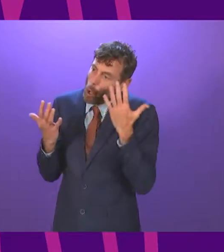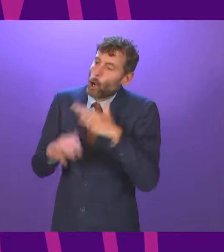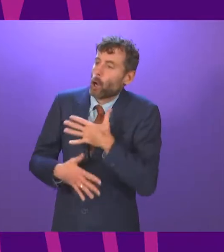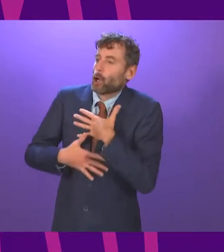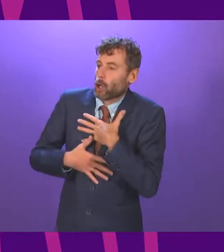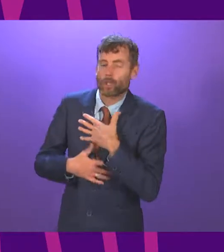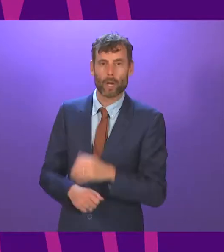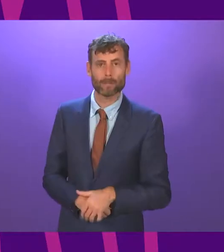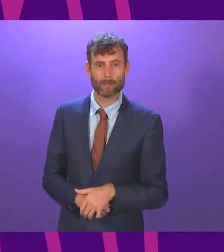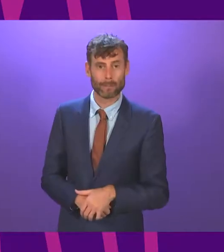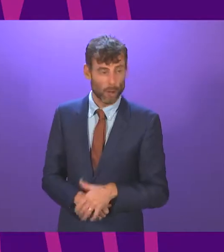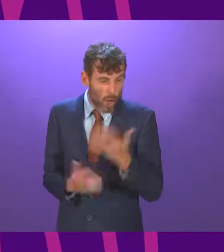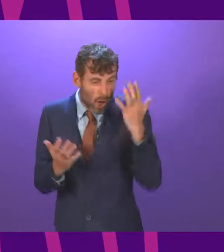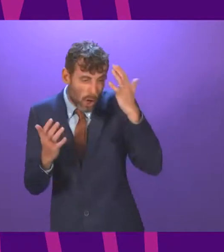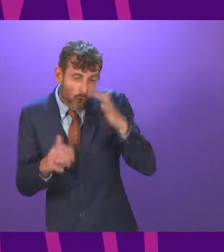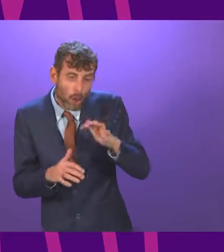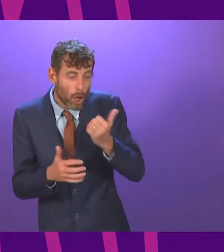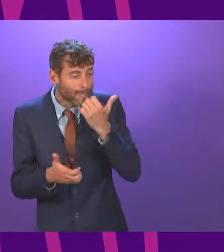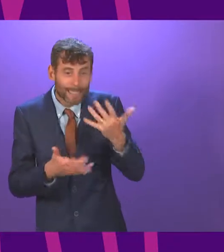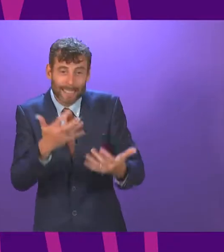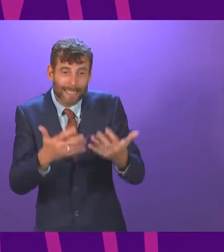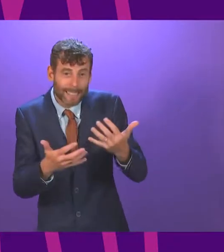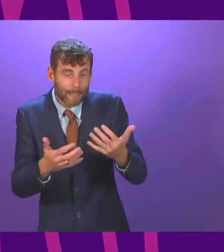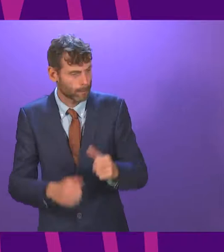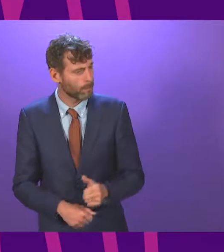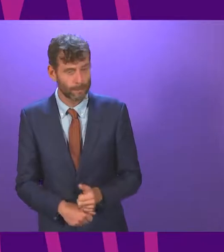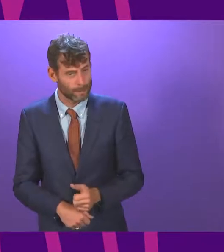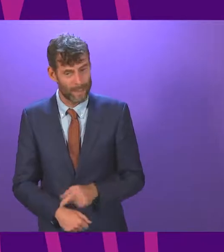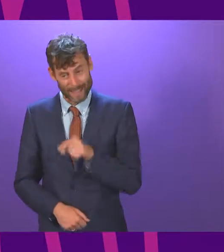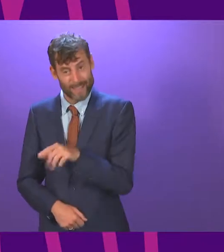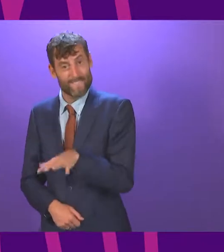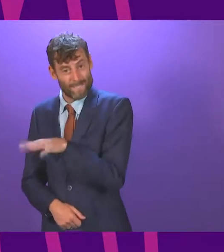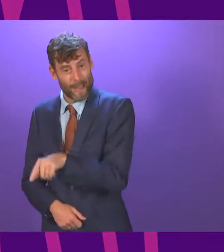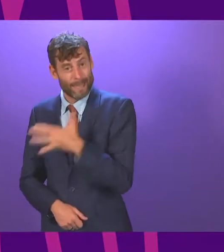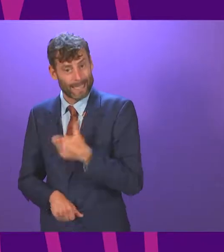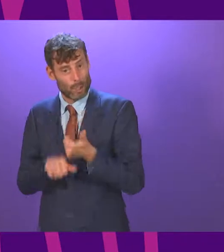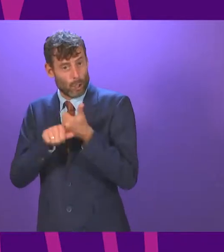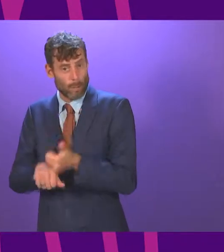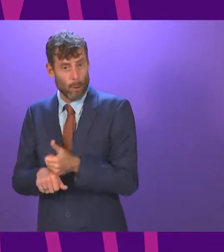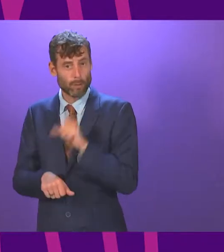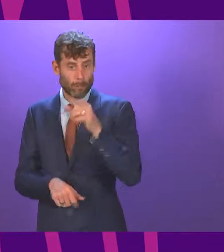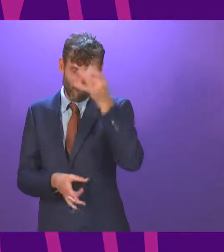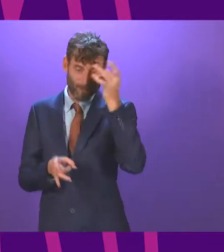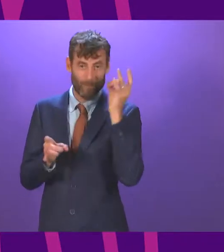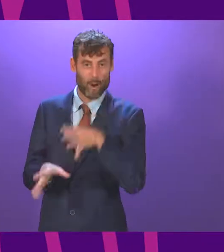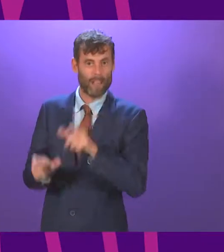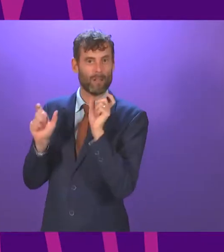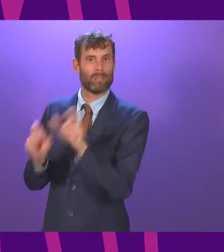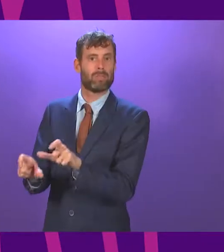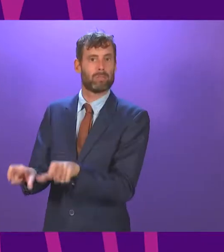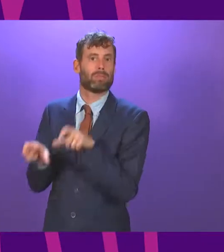far worse than that. And they're not statistics. These are families who are looking for support and have been parked by the government for years.